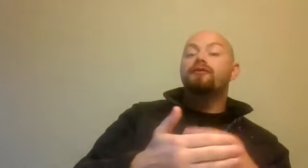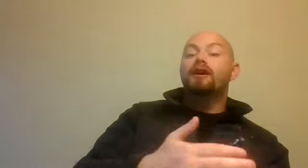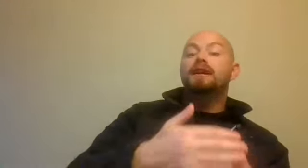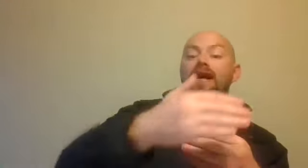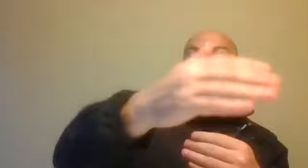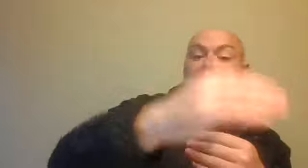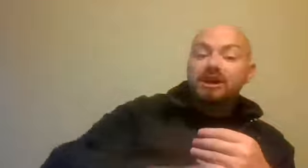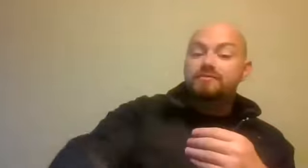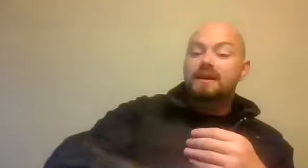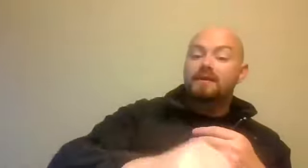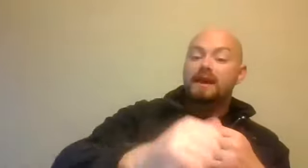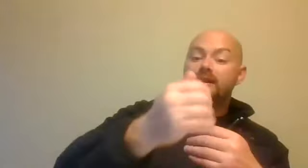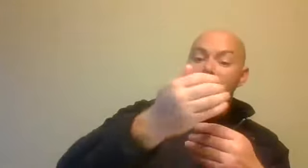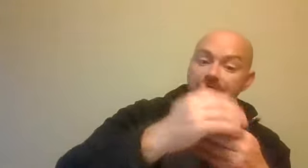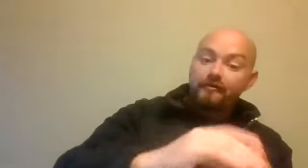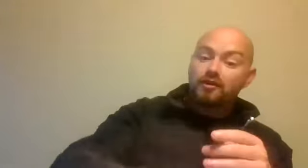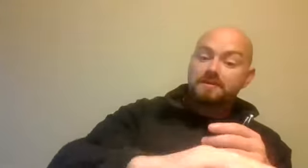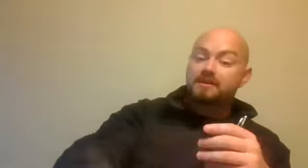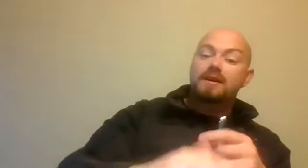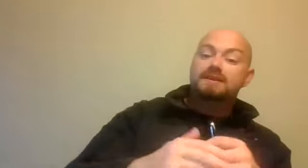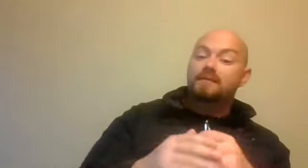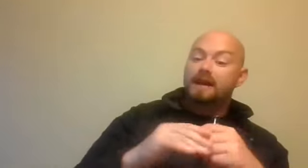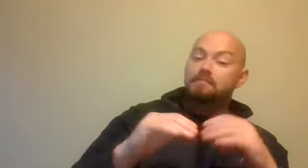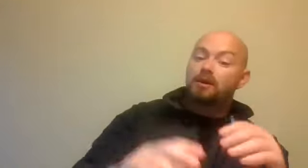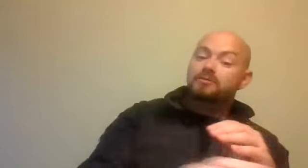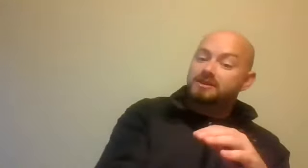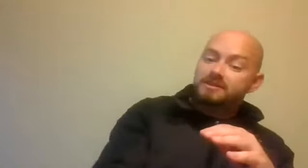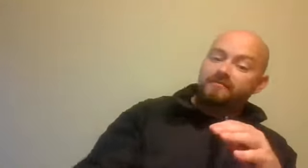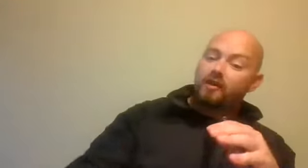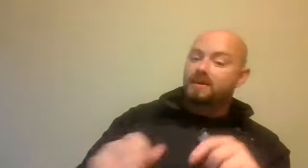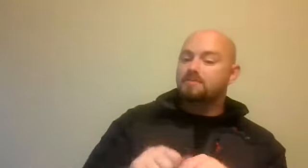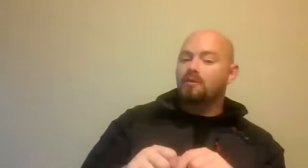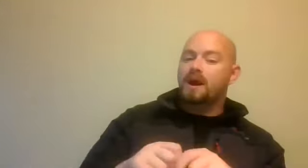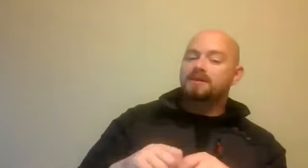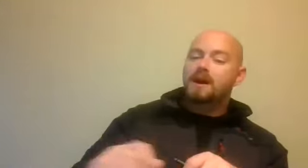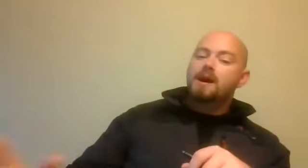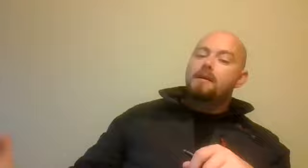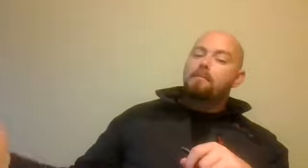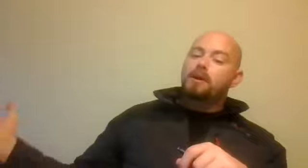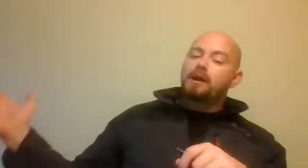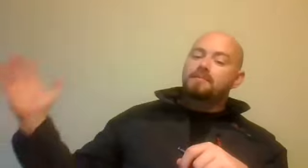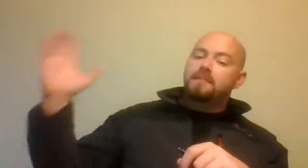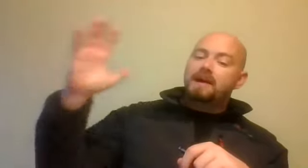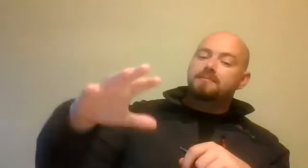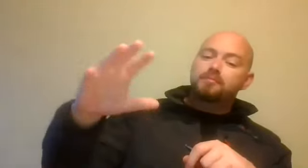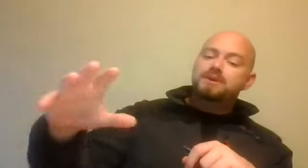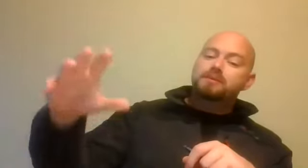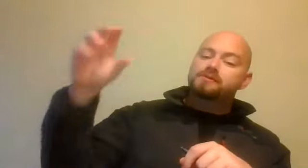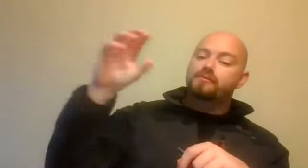finally at a tertiary level, an enforcement and arrest level at the bottom, which is forming a small part. But it comes back to my principles of